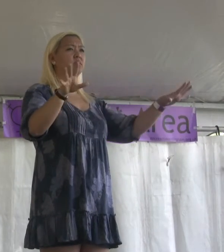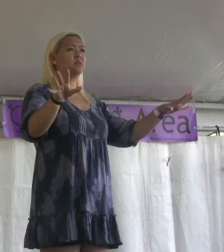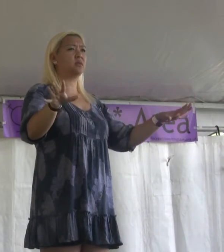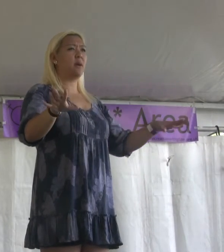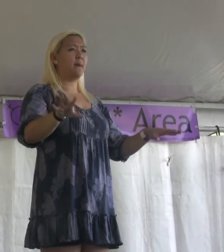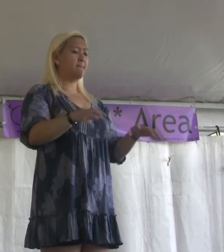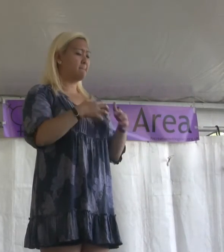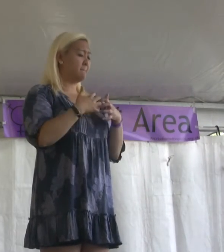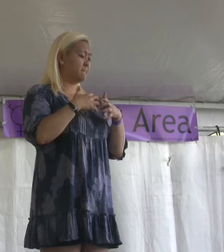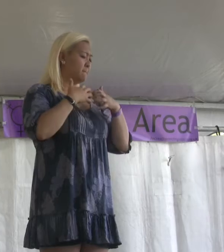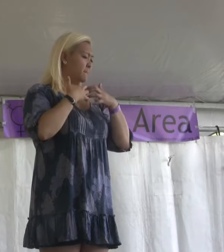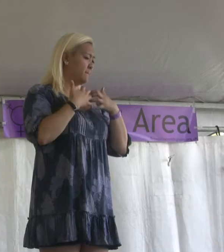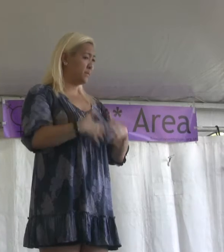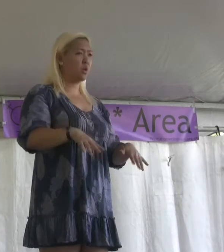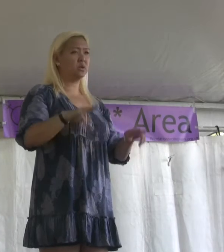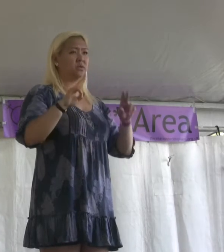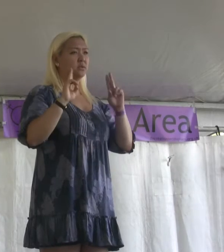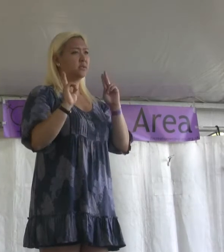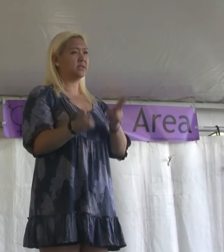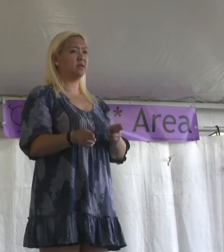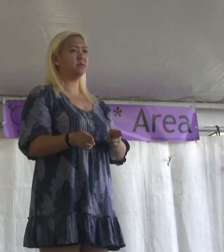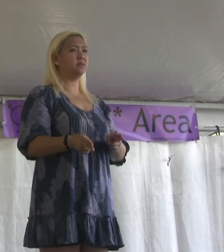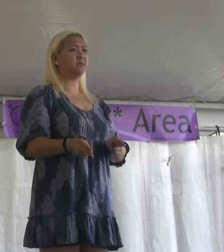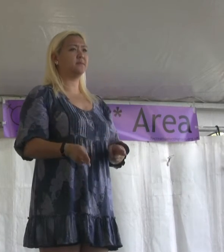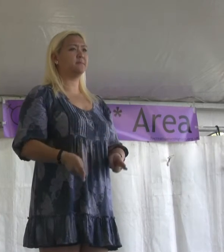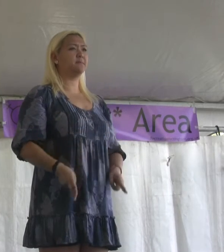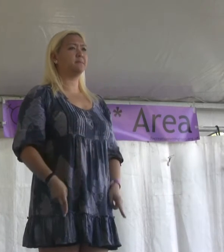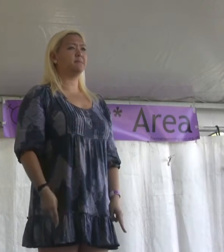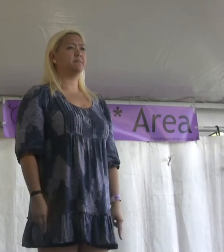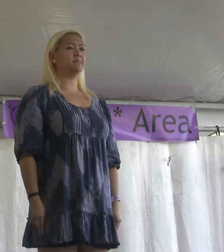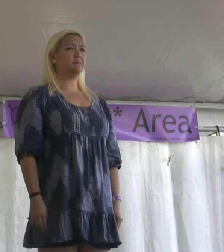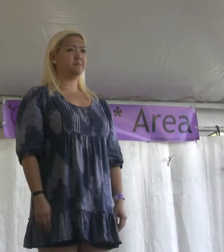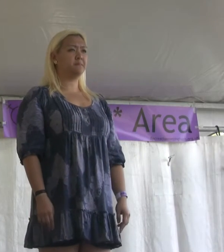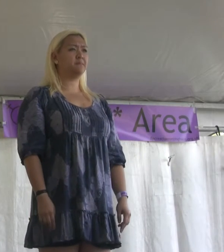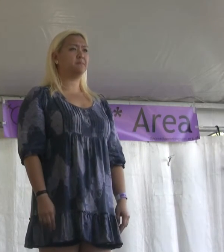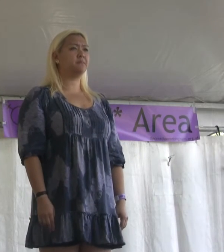and dead To be